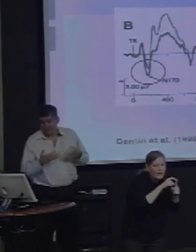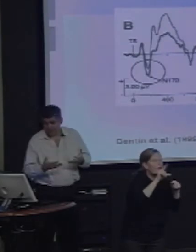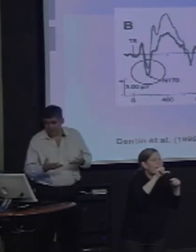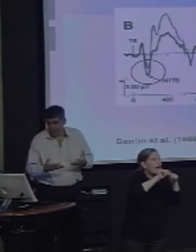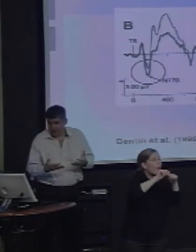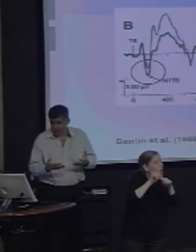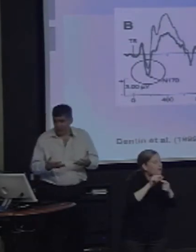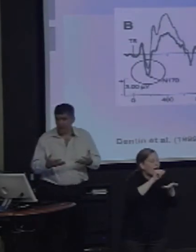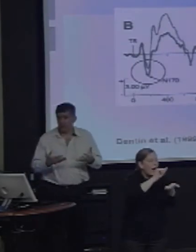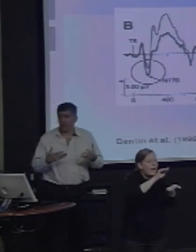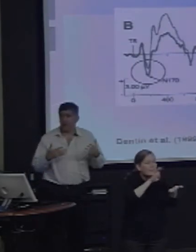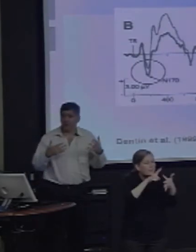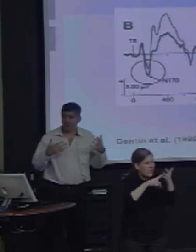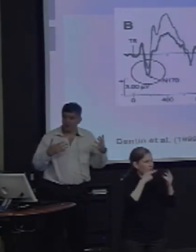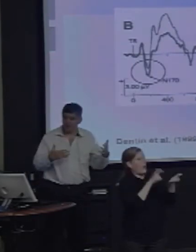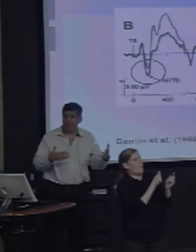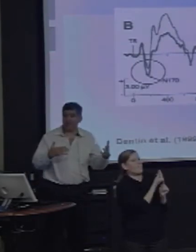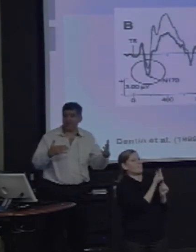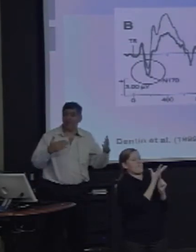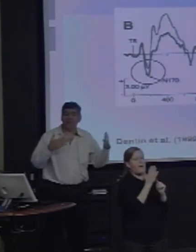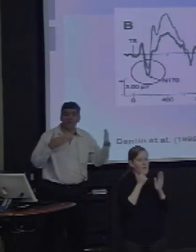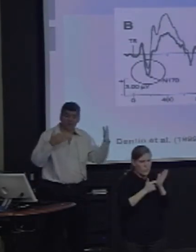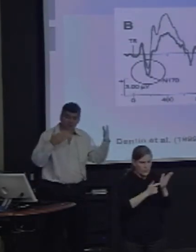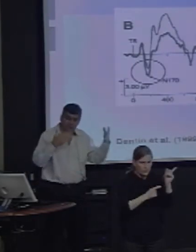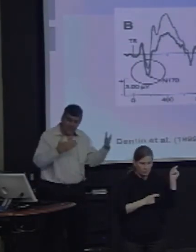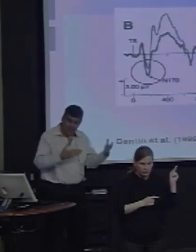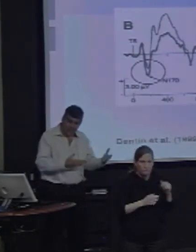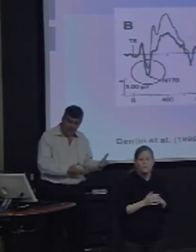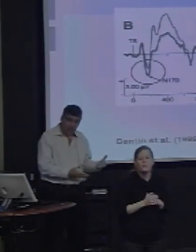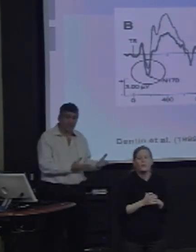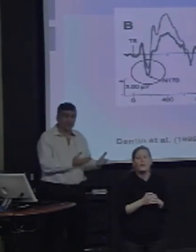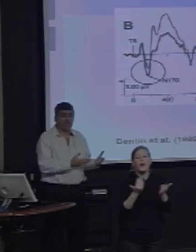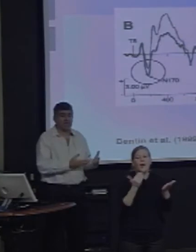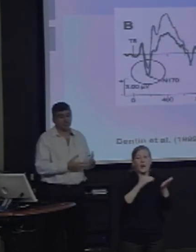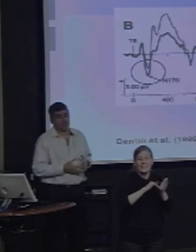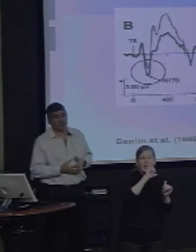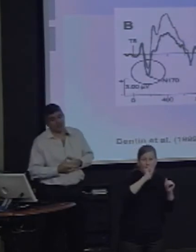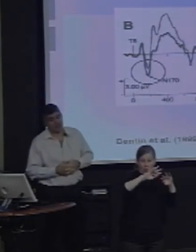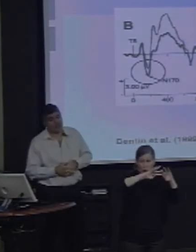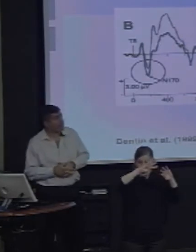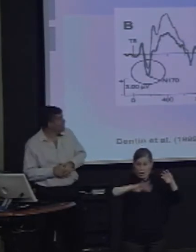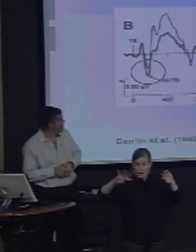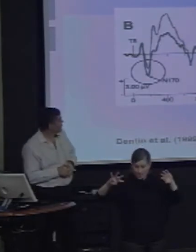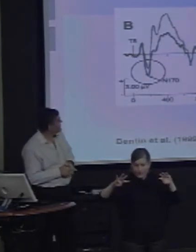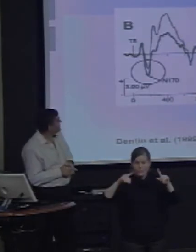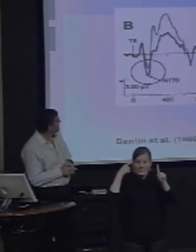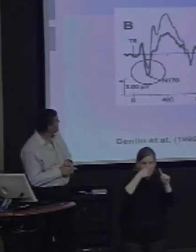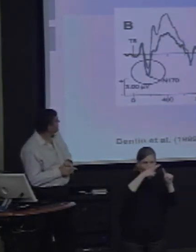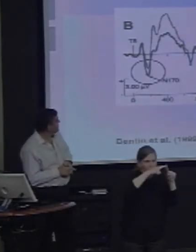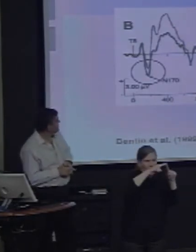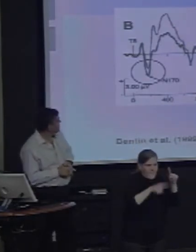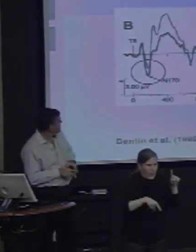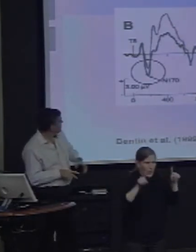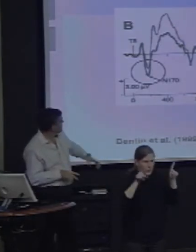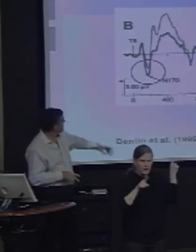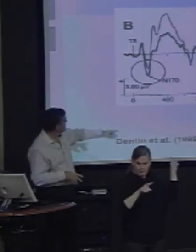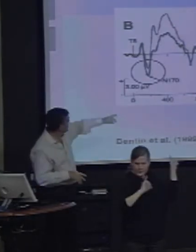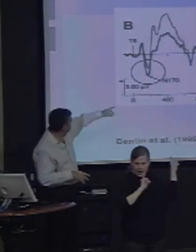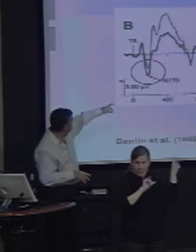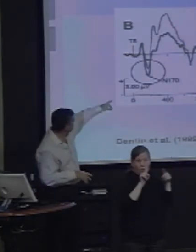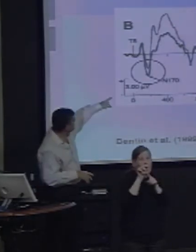Again, electrophysiological measures reflect this negative deflection at about 170 milliseconds,